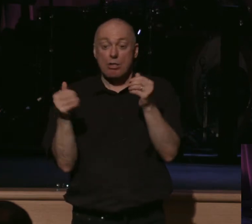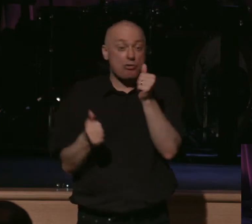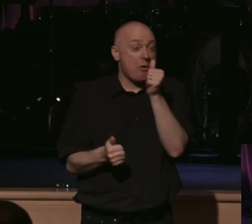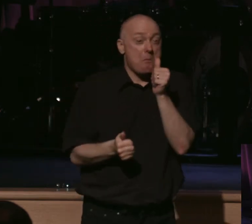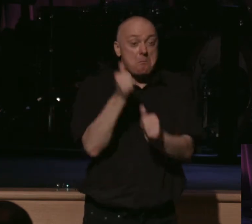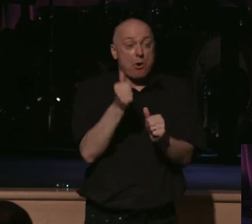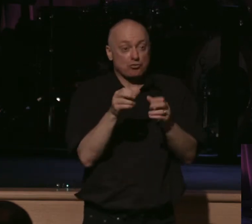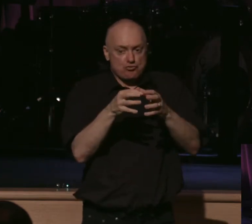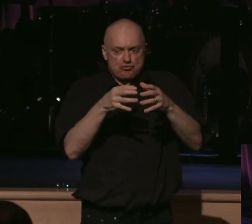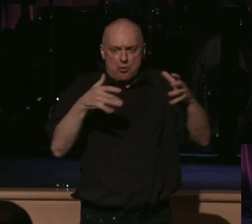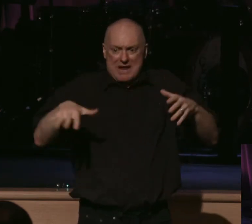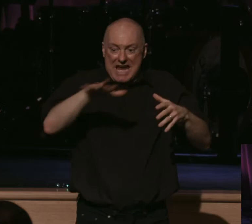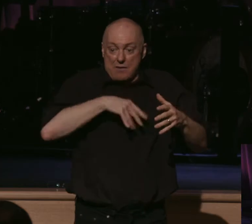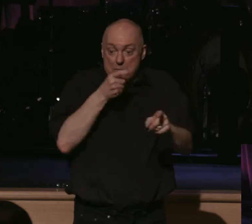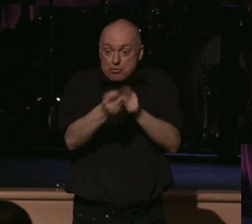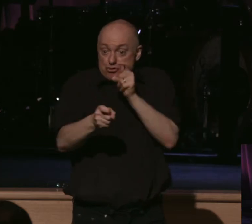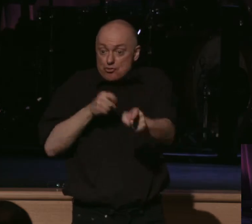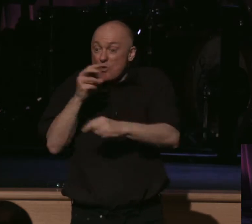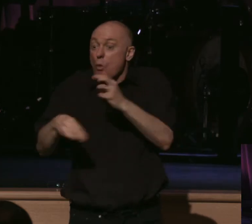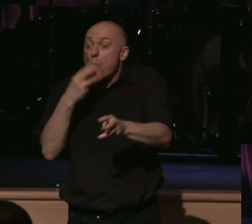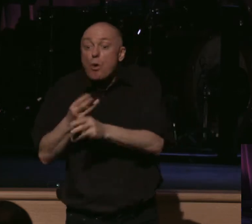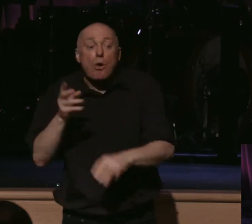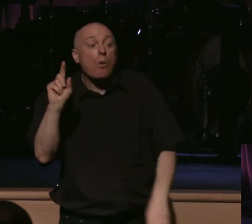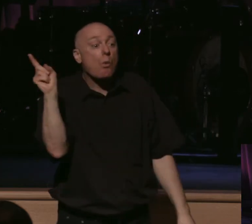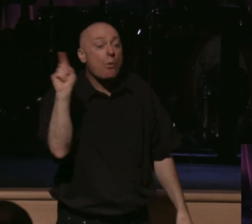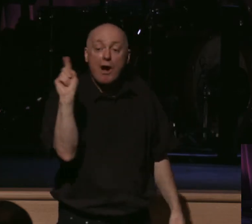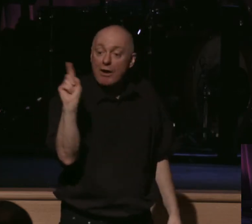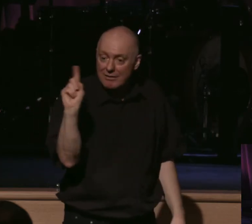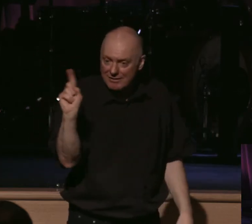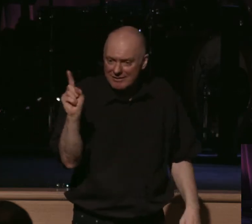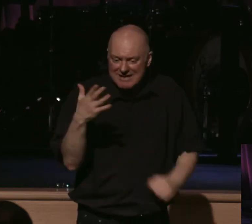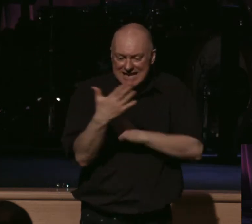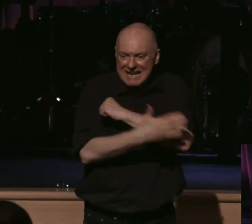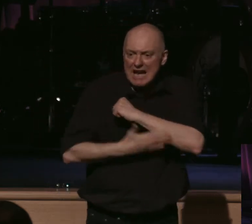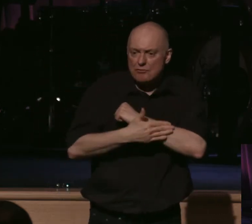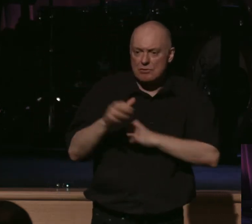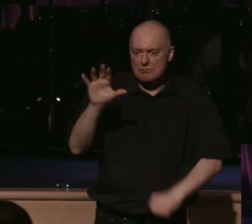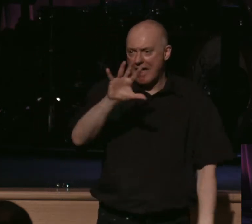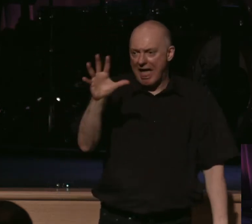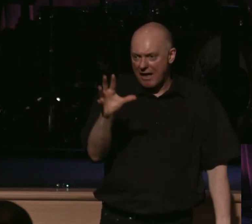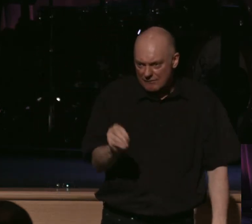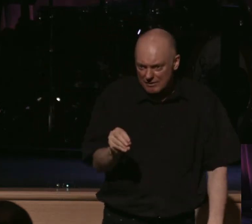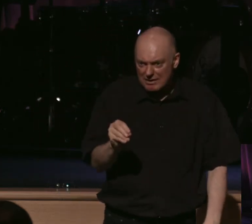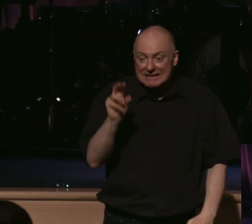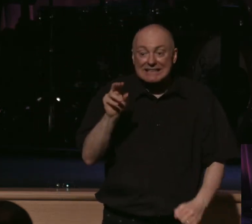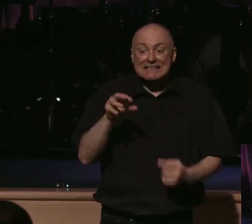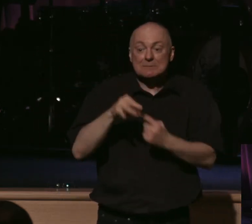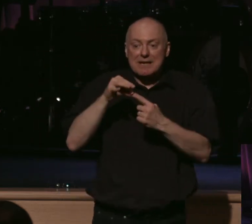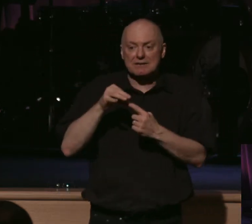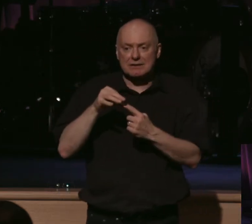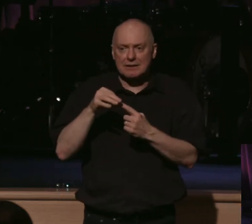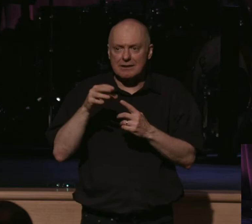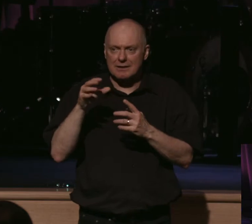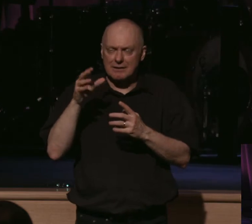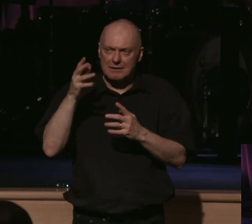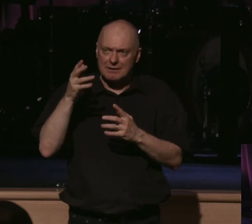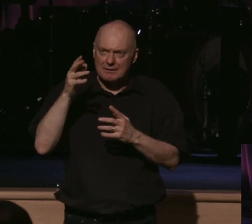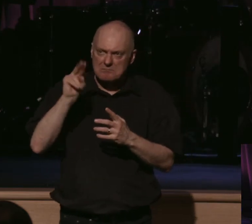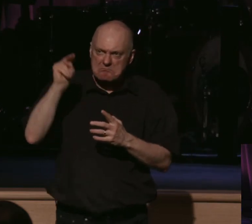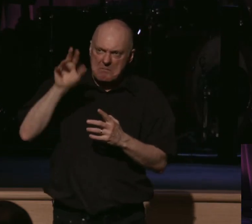growing area of persecution in the World Watch list are in the countries of Africa, especially in the sub-Saharan part of